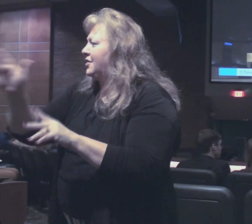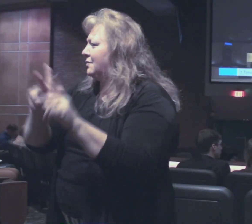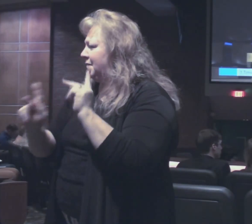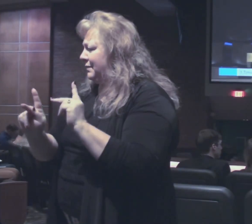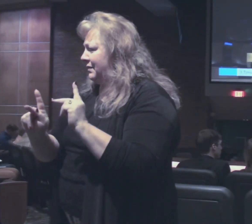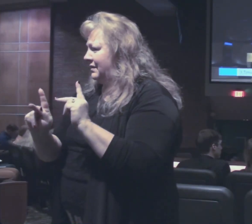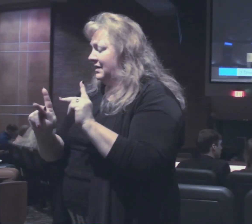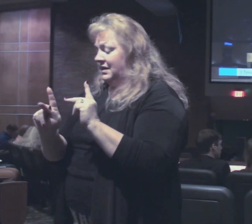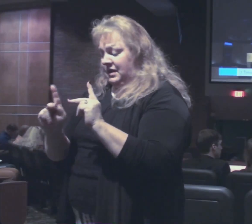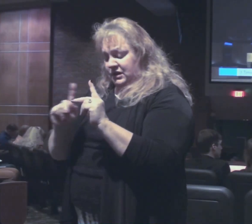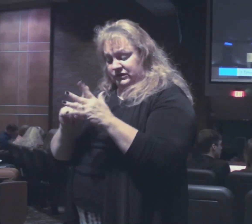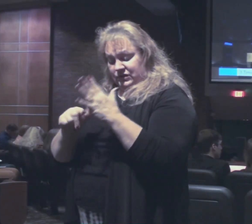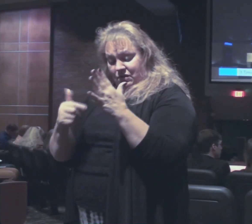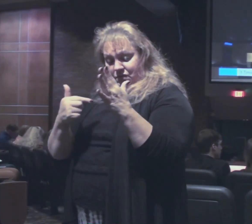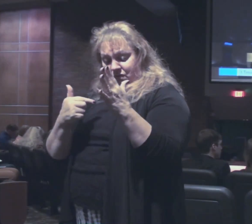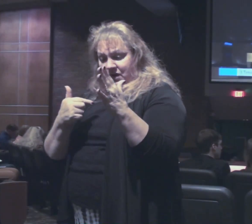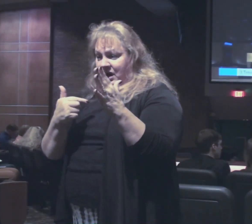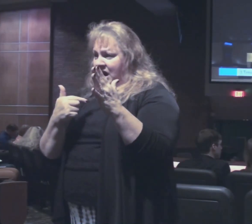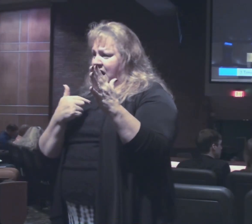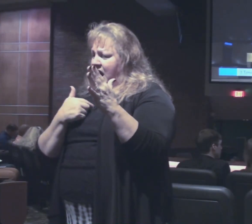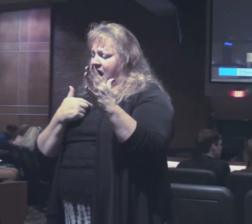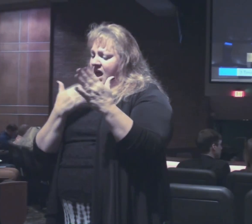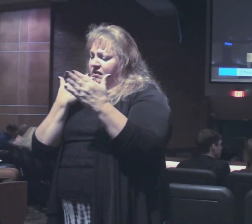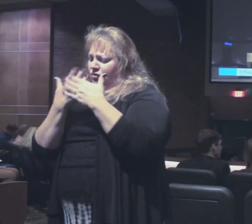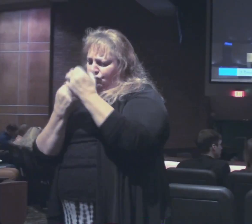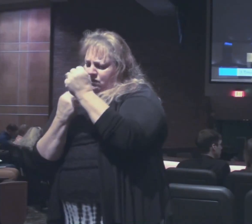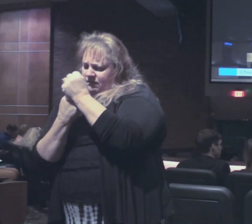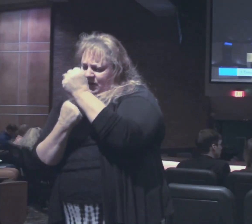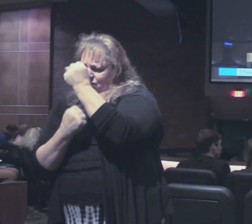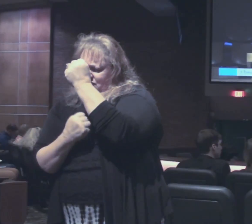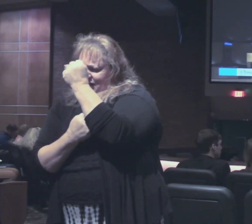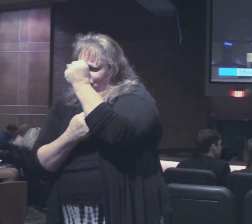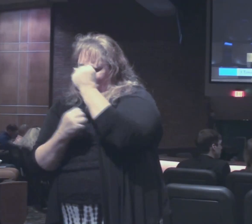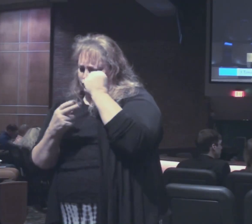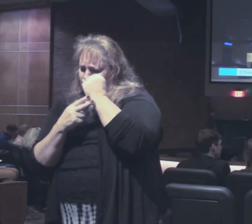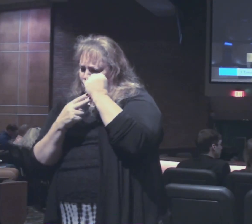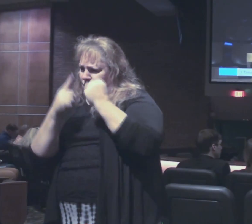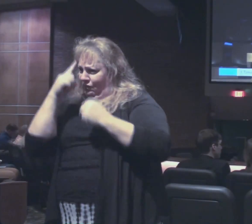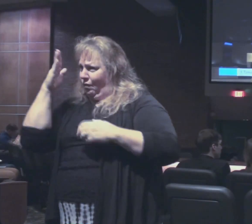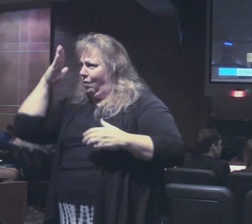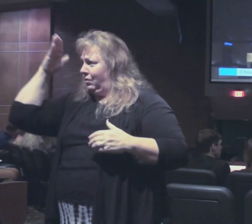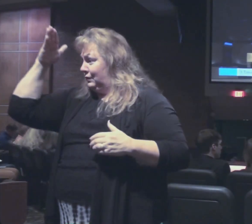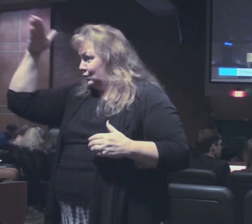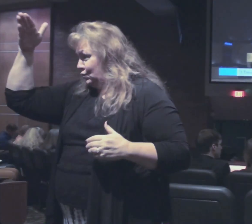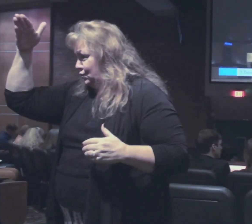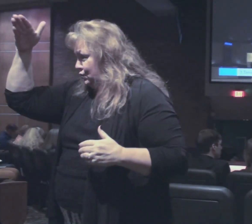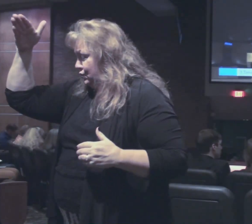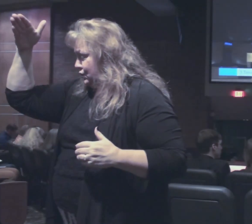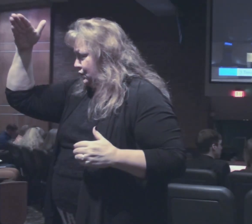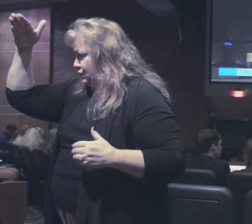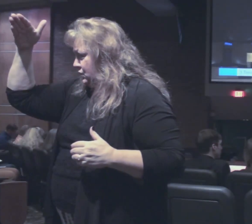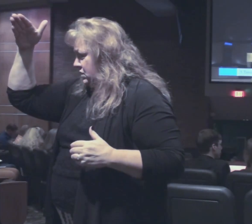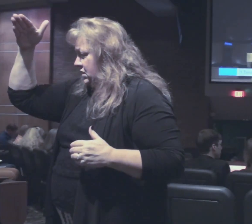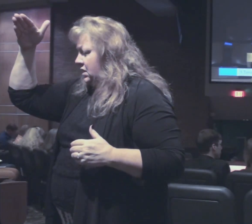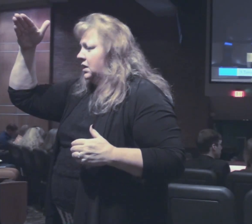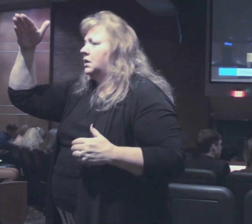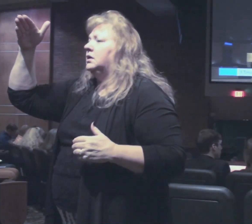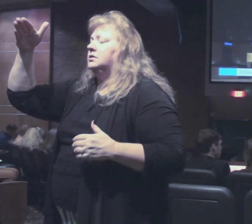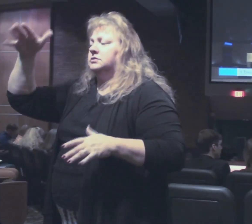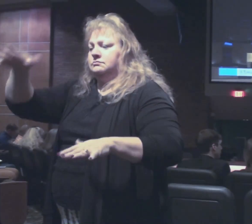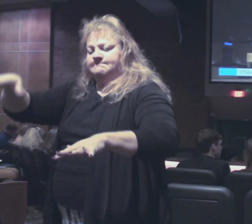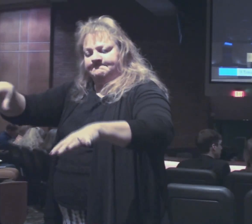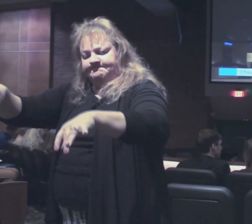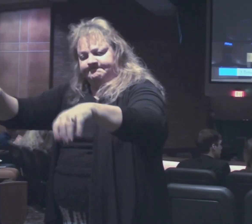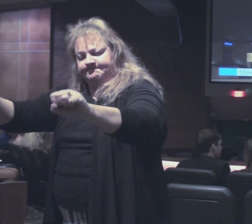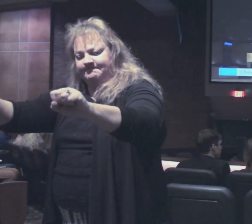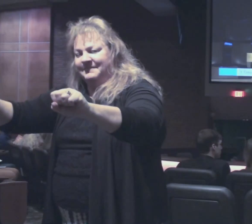Storing up for themselves the treasure of a good foundation for the future, so that they may take hold